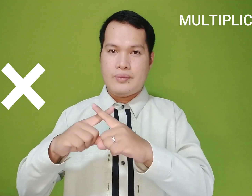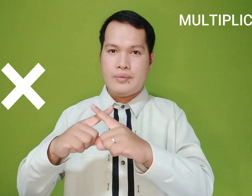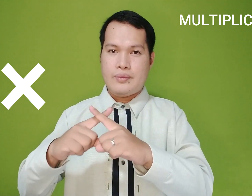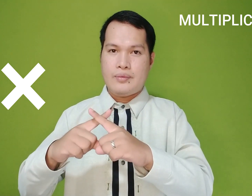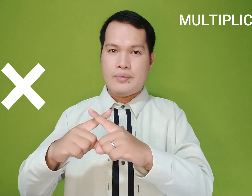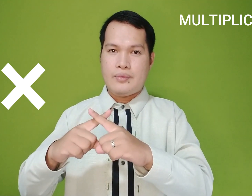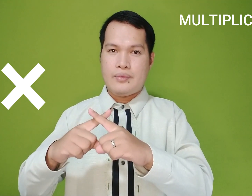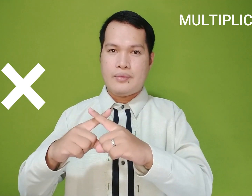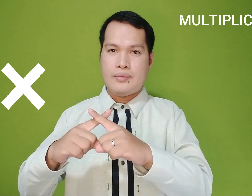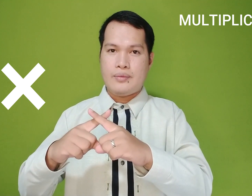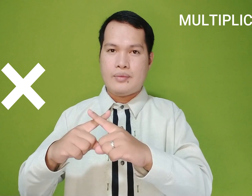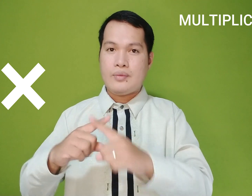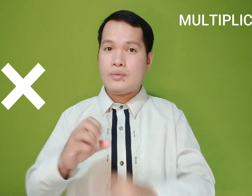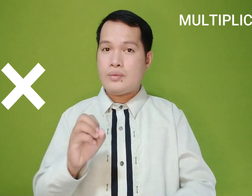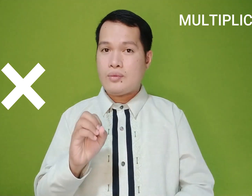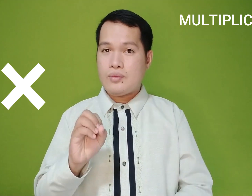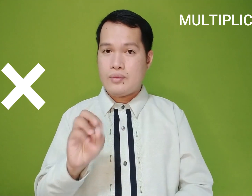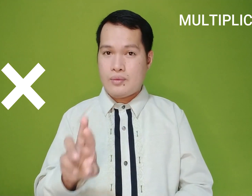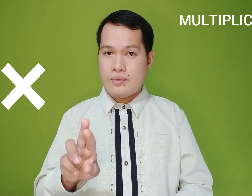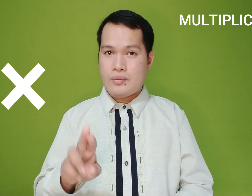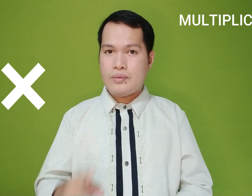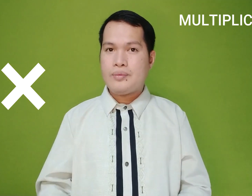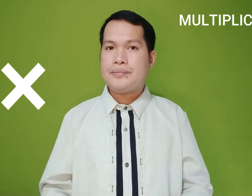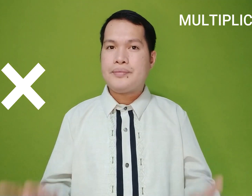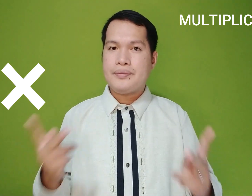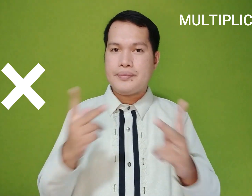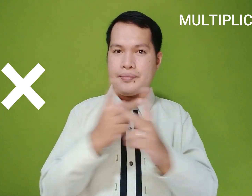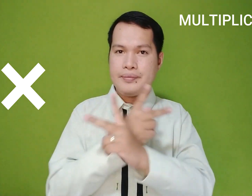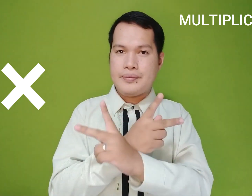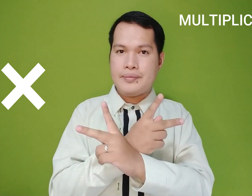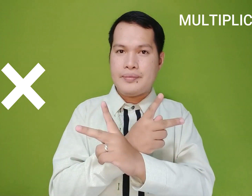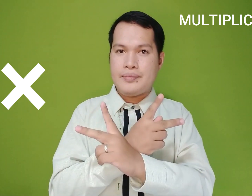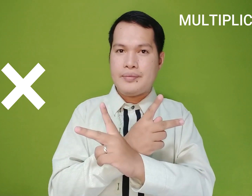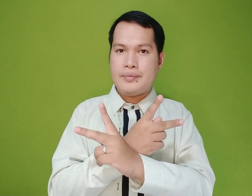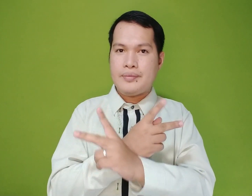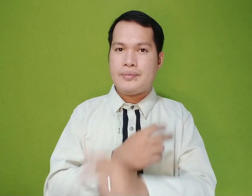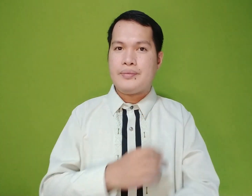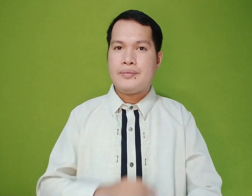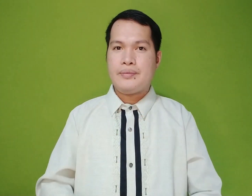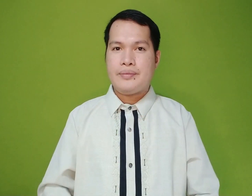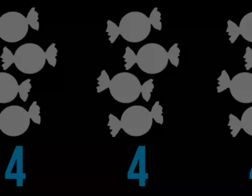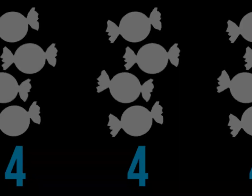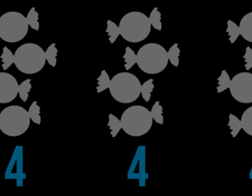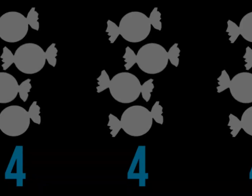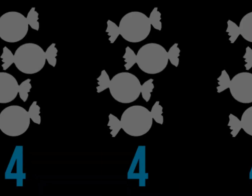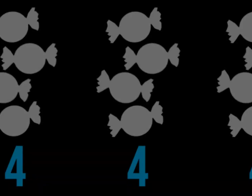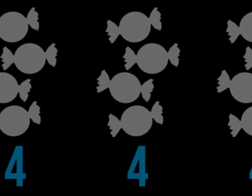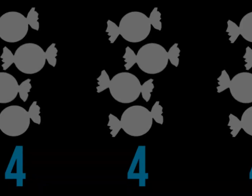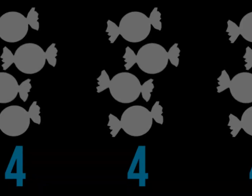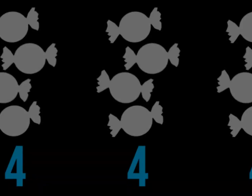in ASL we use both hands to sign p and move across once